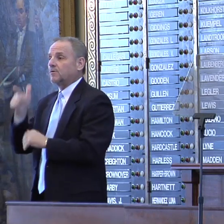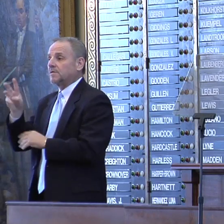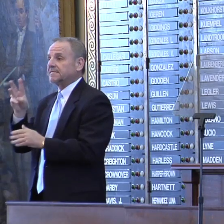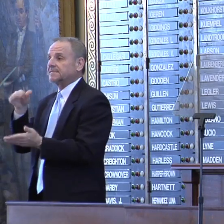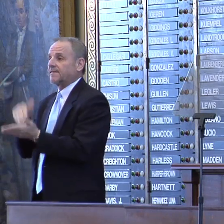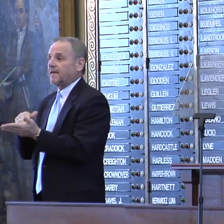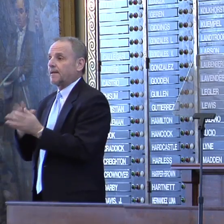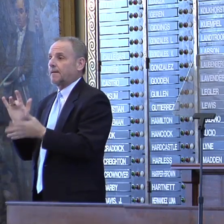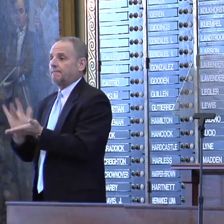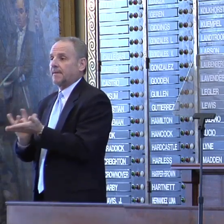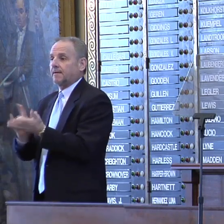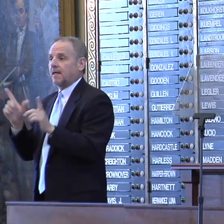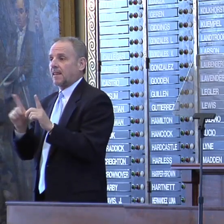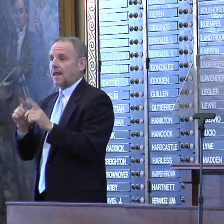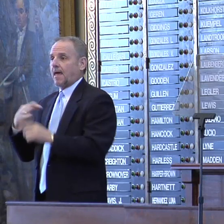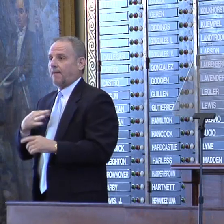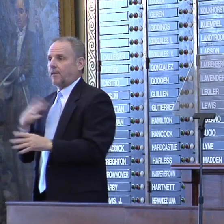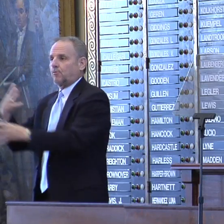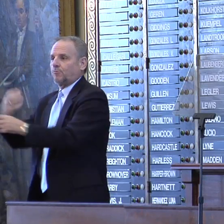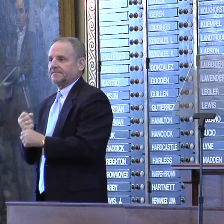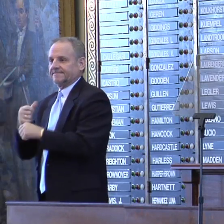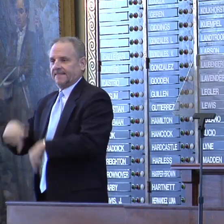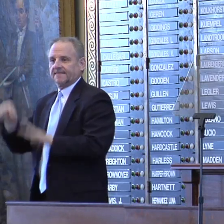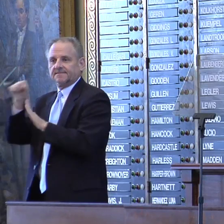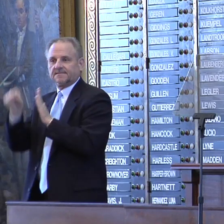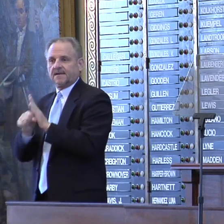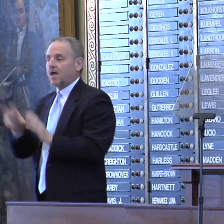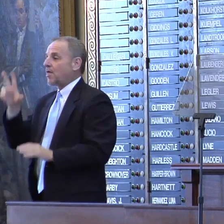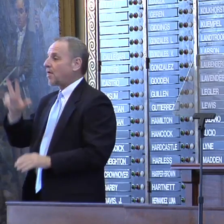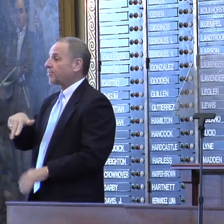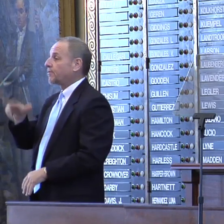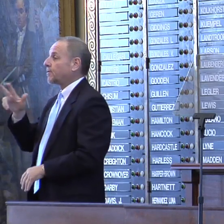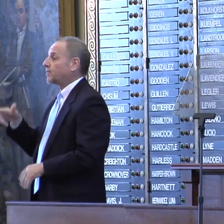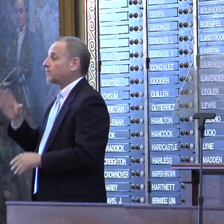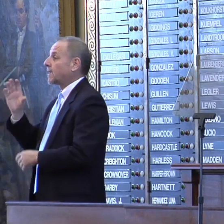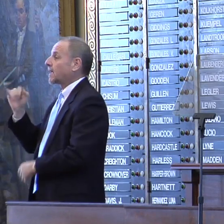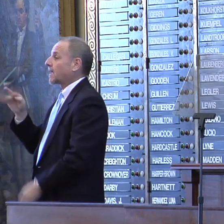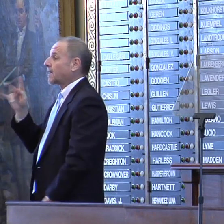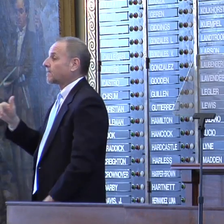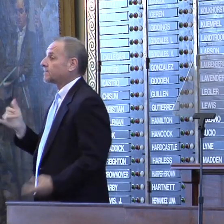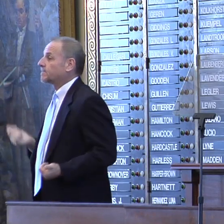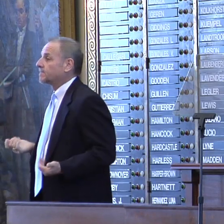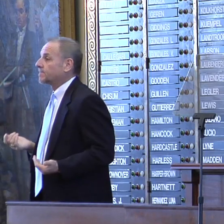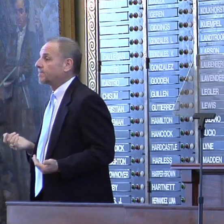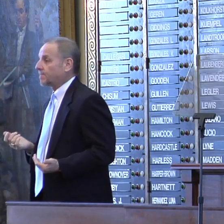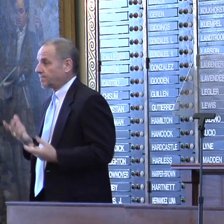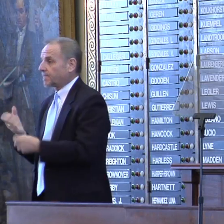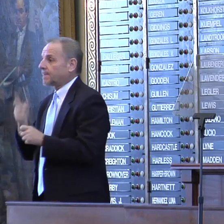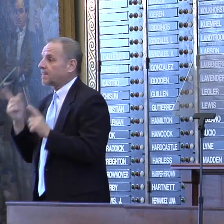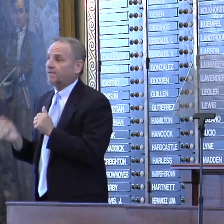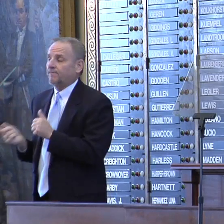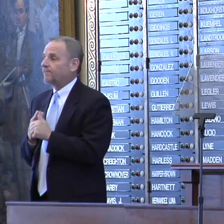license applications have been received in this state. Thirty-three counties got their